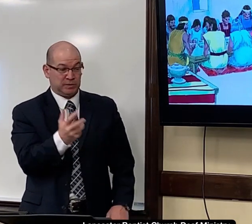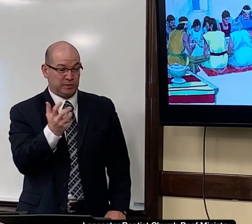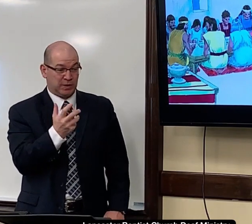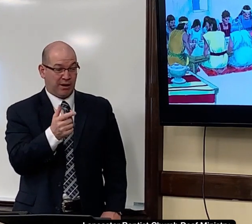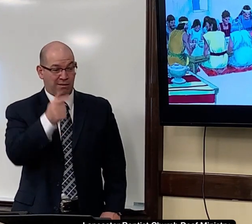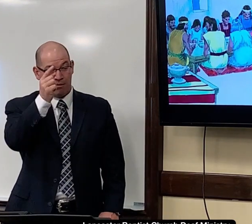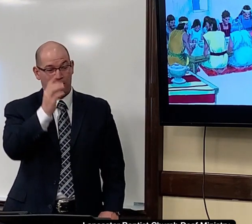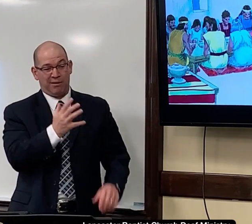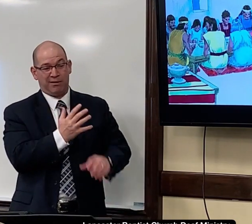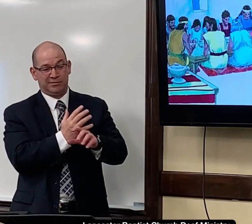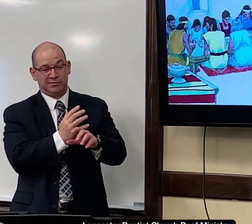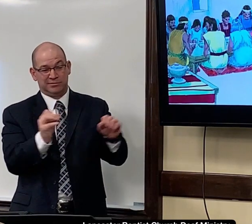by.